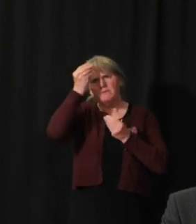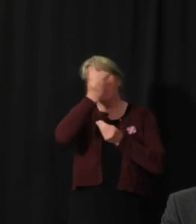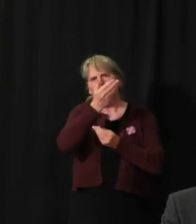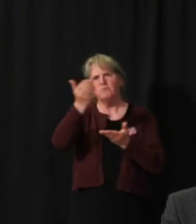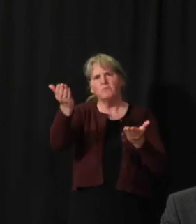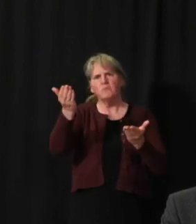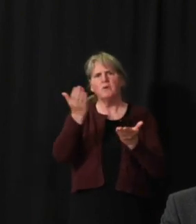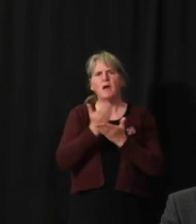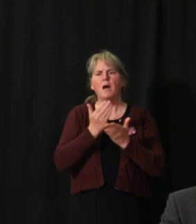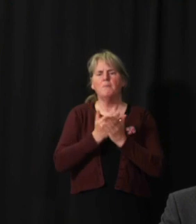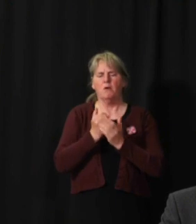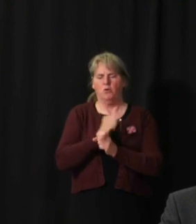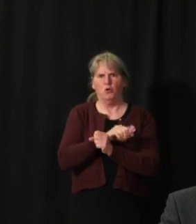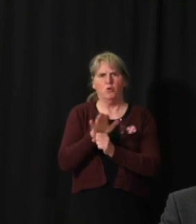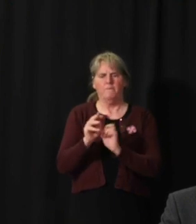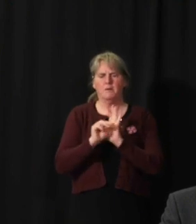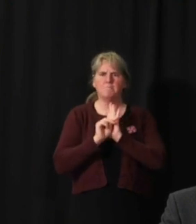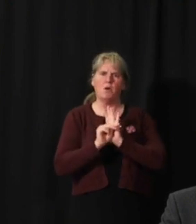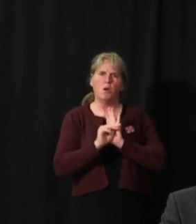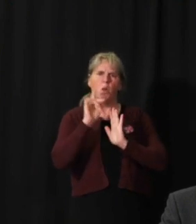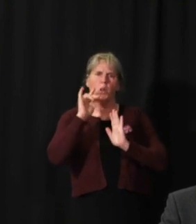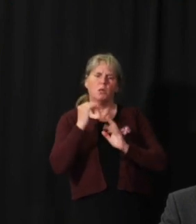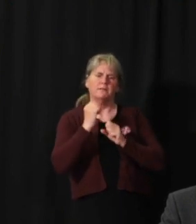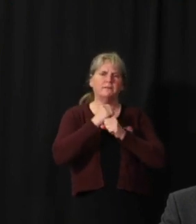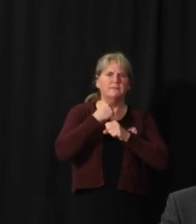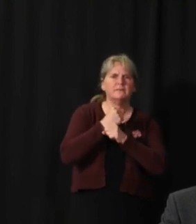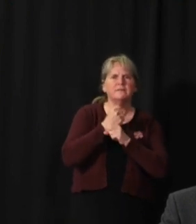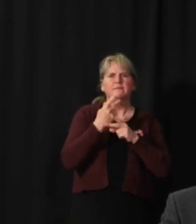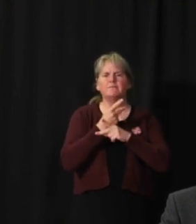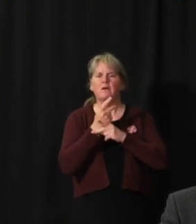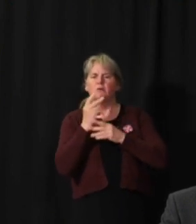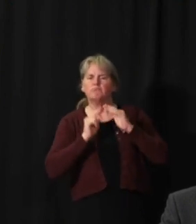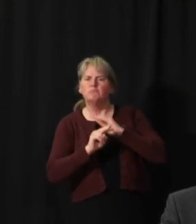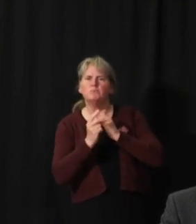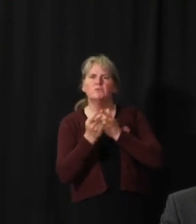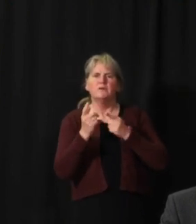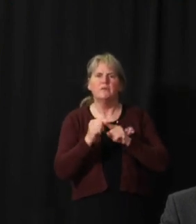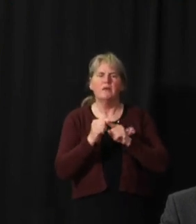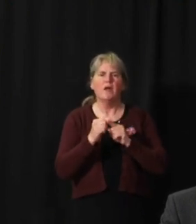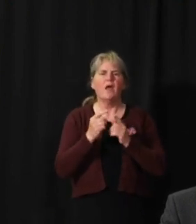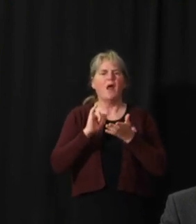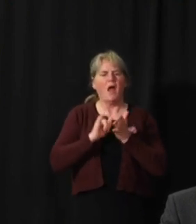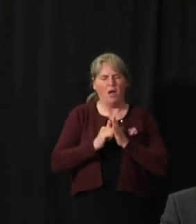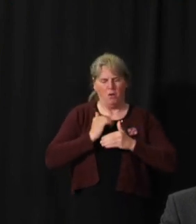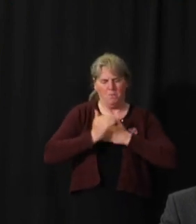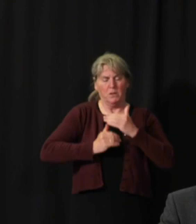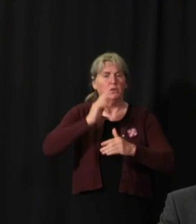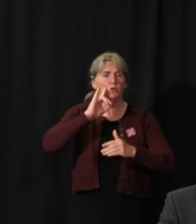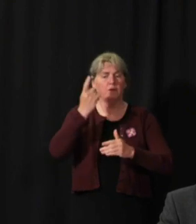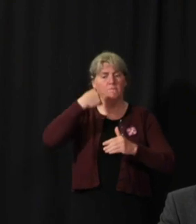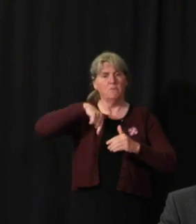the modelling and to what we are thinking as we are doing the modelling.